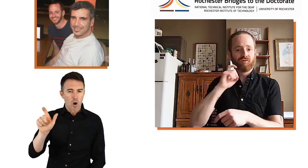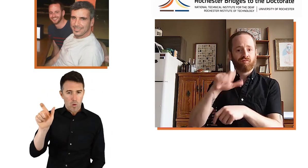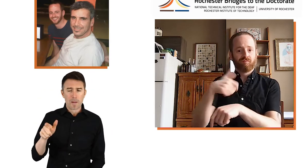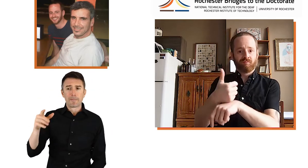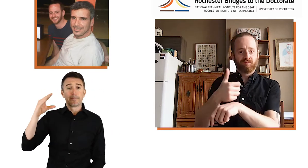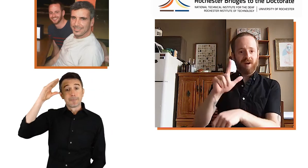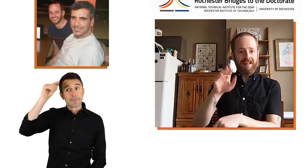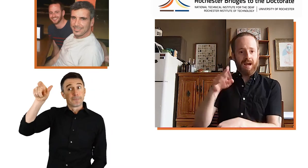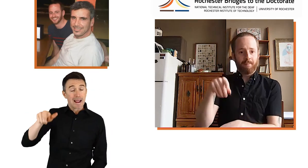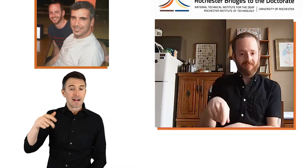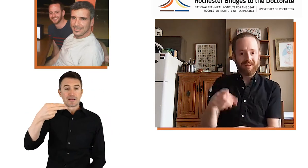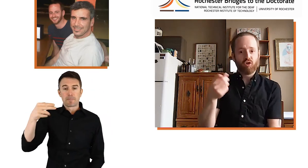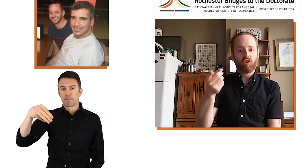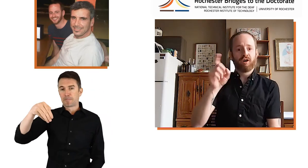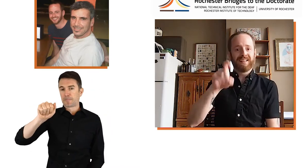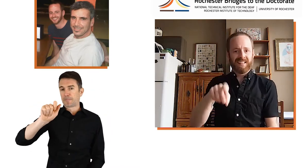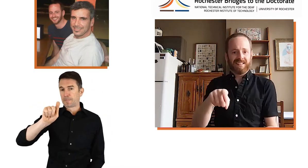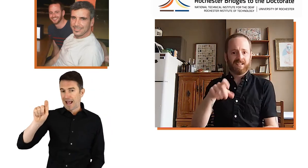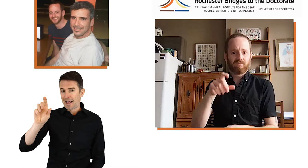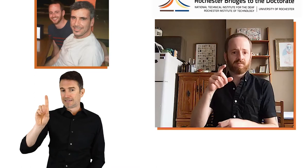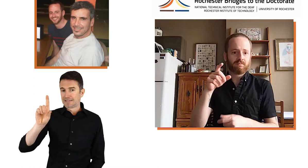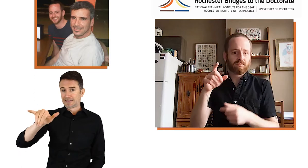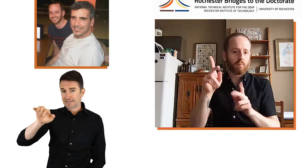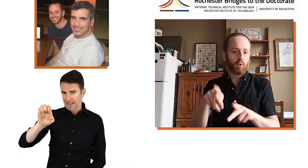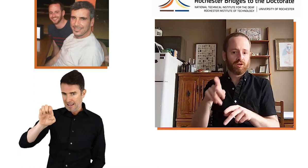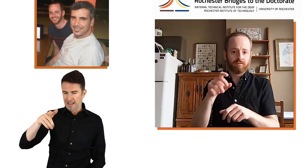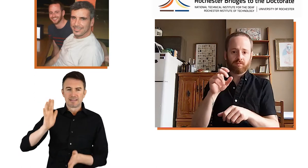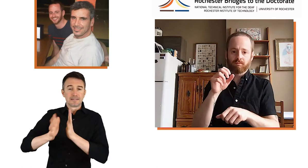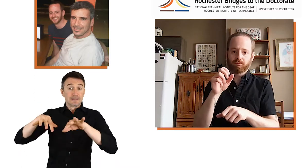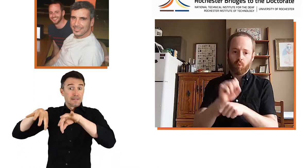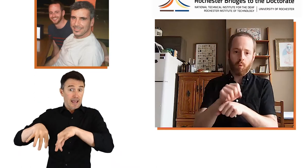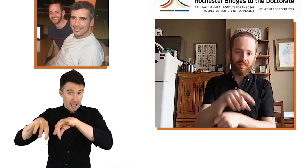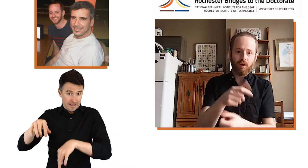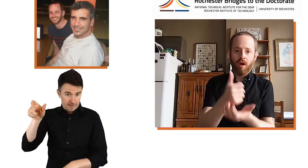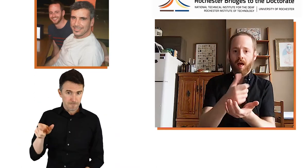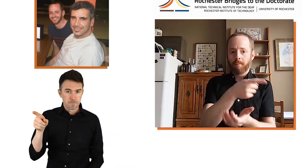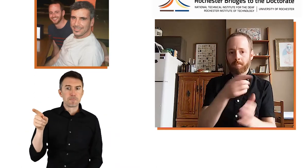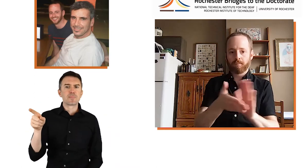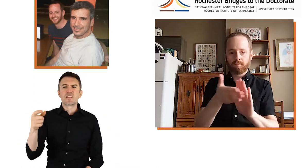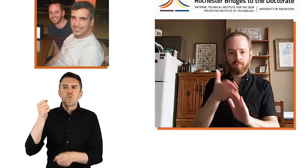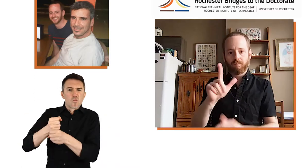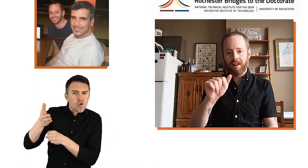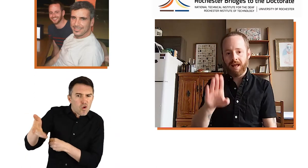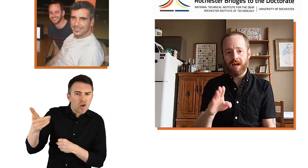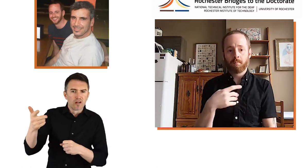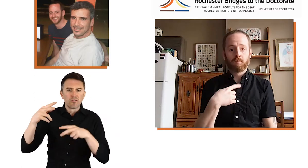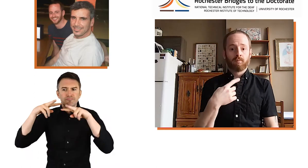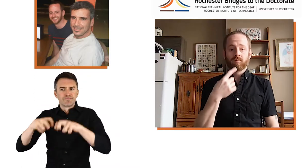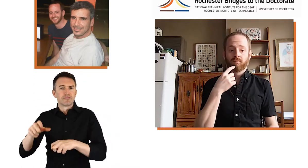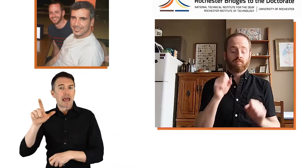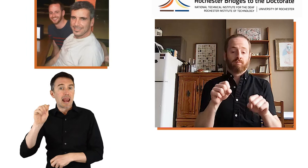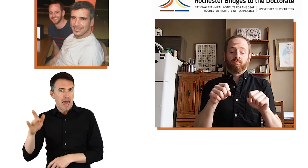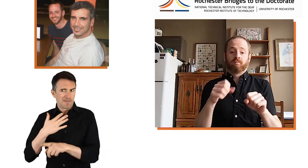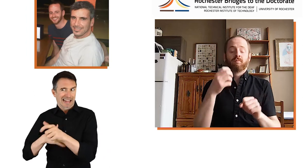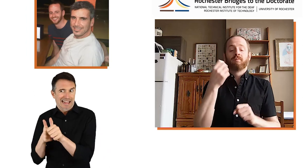Matt Dye, who had a lab and needed someone to be able to work and help run his